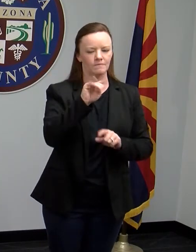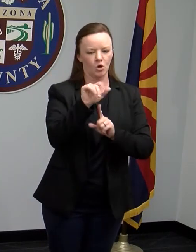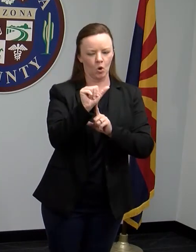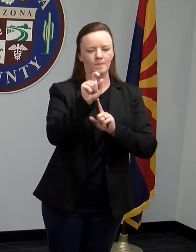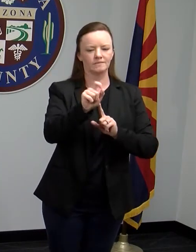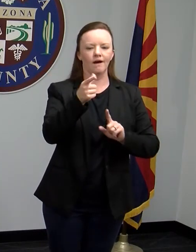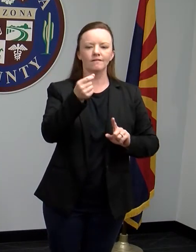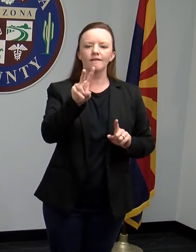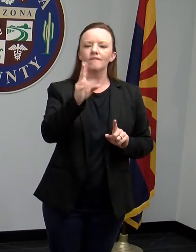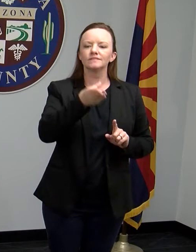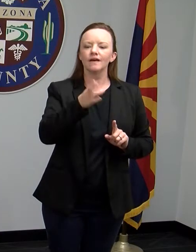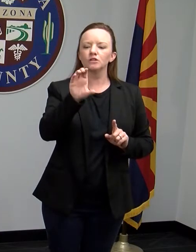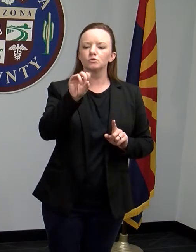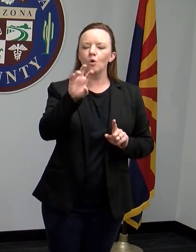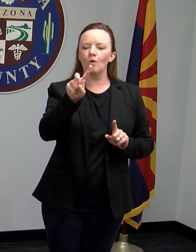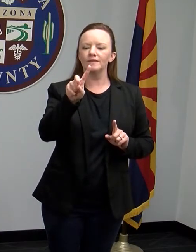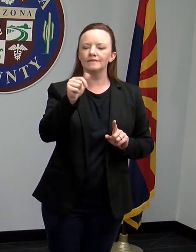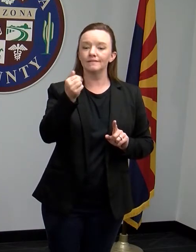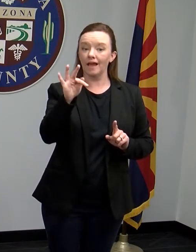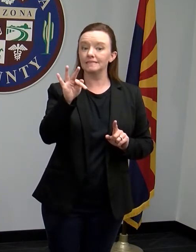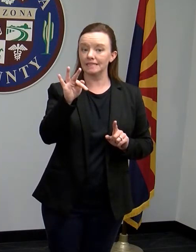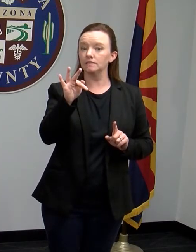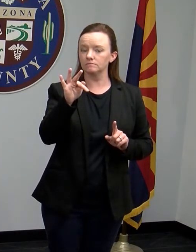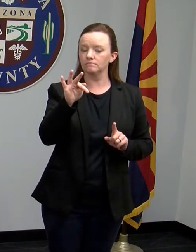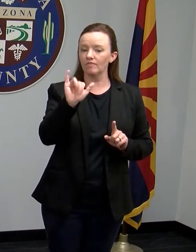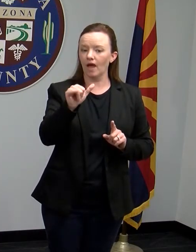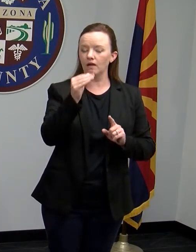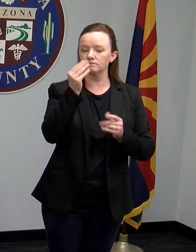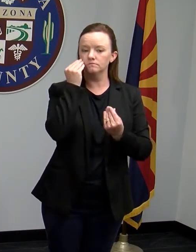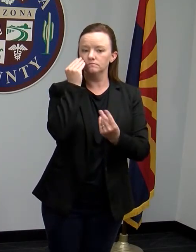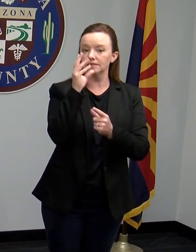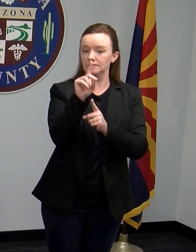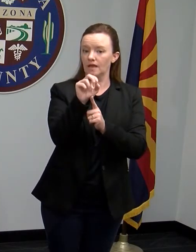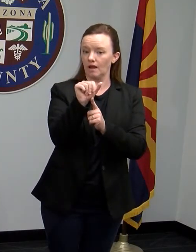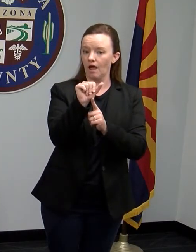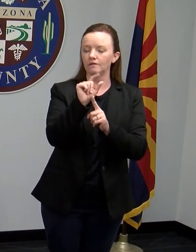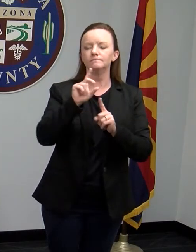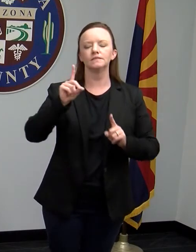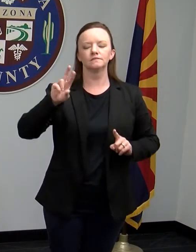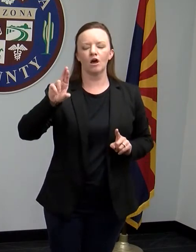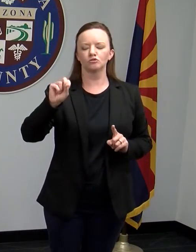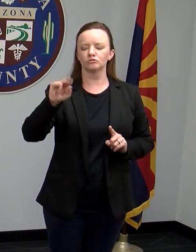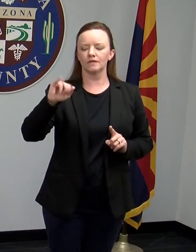.gov slash COVID-19, but Dr. Sundershine can expand upon that a little bit.